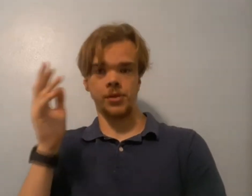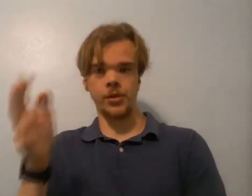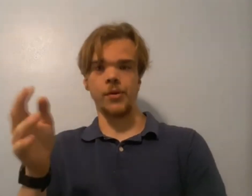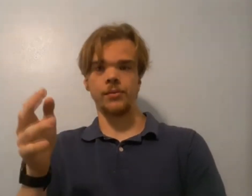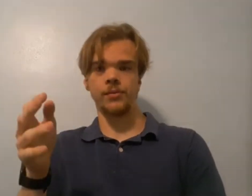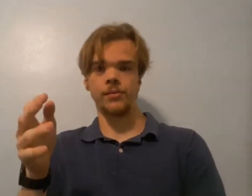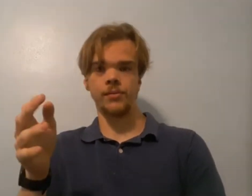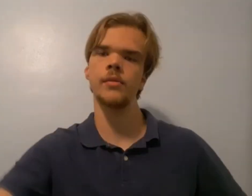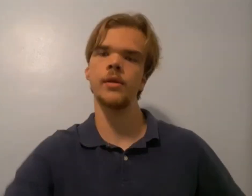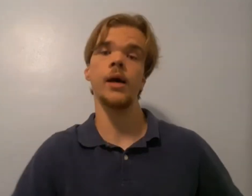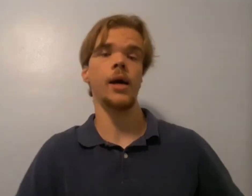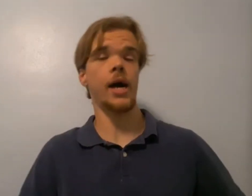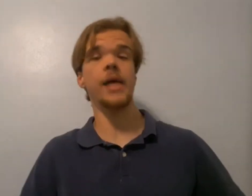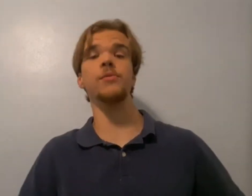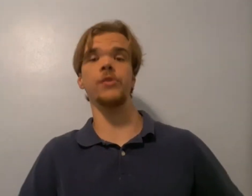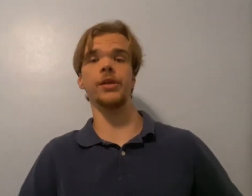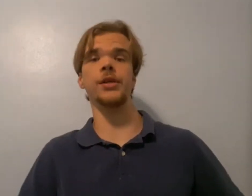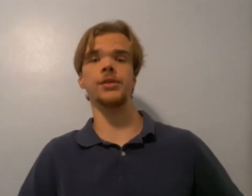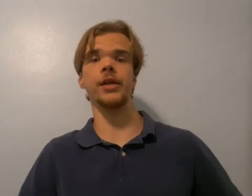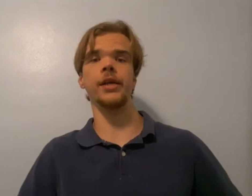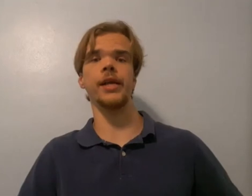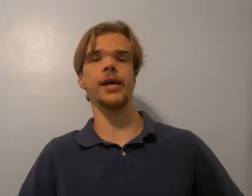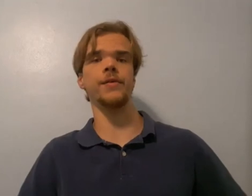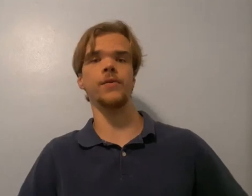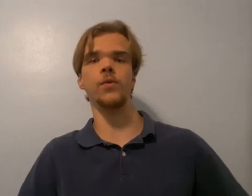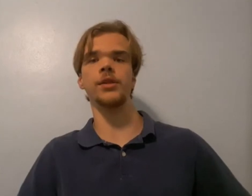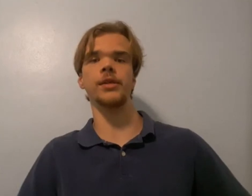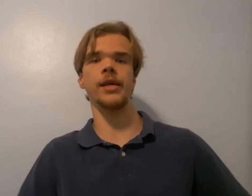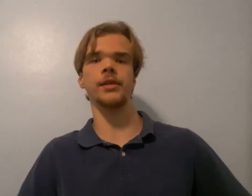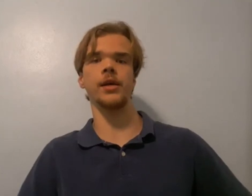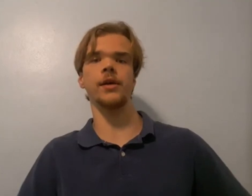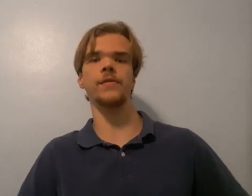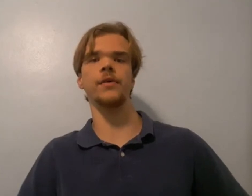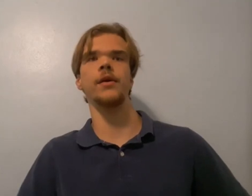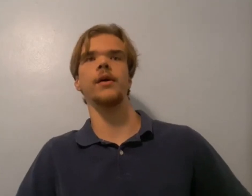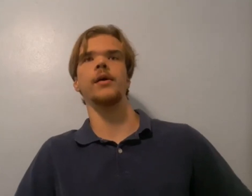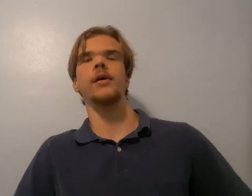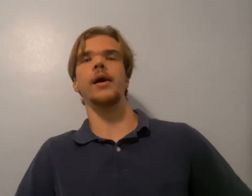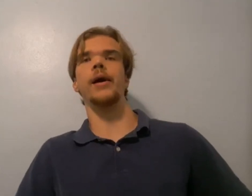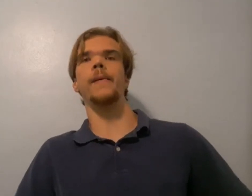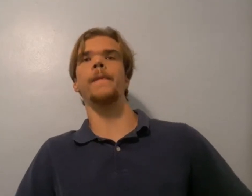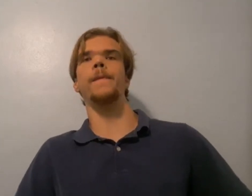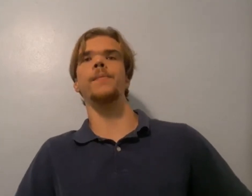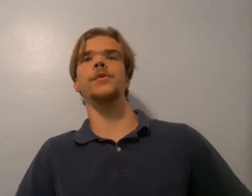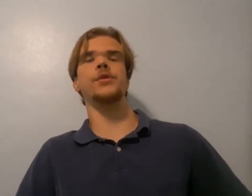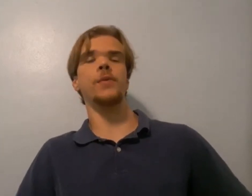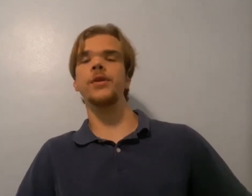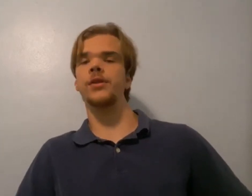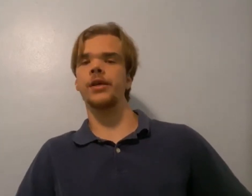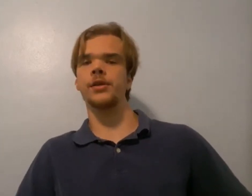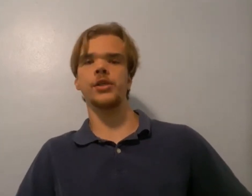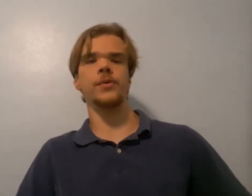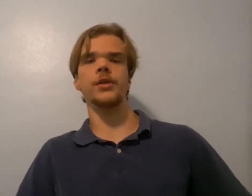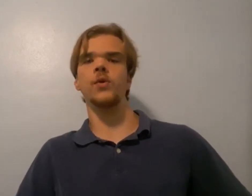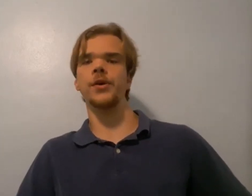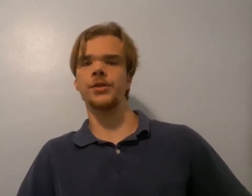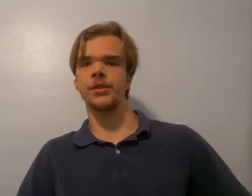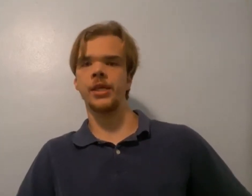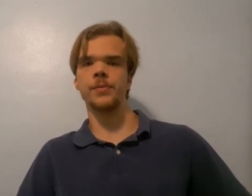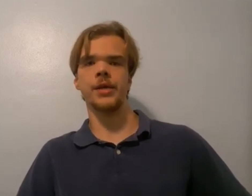soon. I am really excited as for what this has to offer. Um, so many things, so many questions can